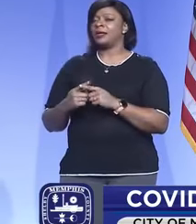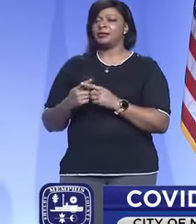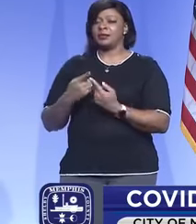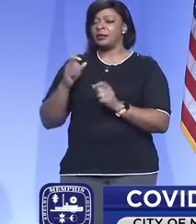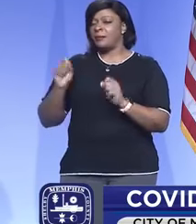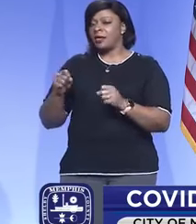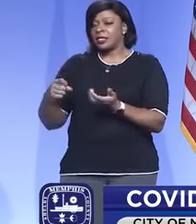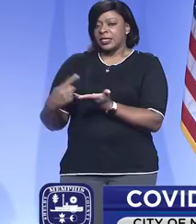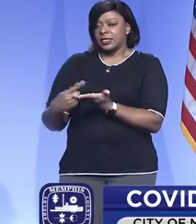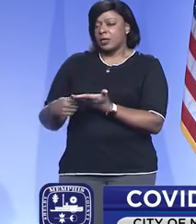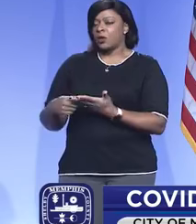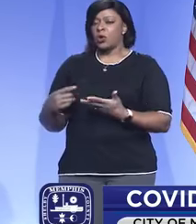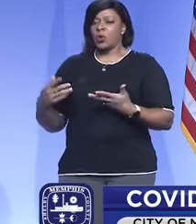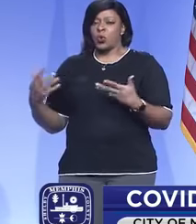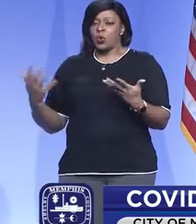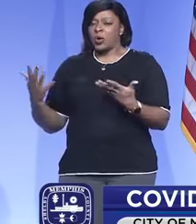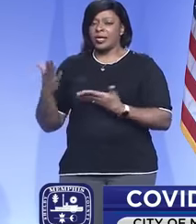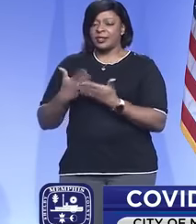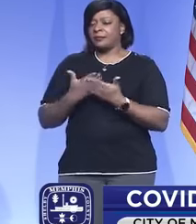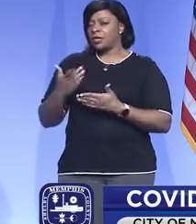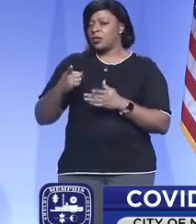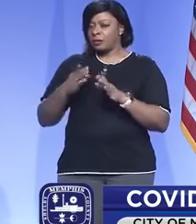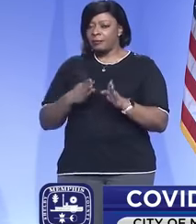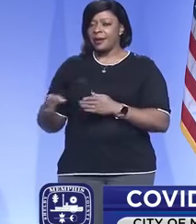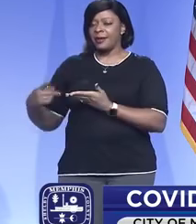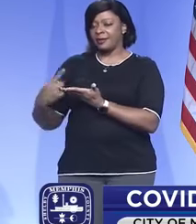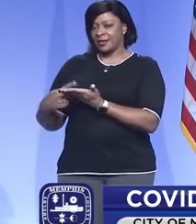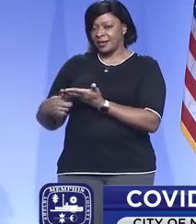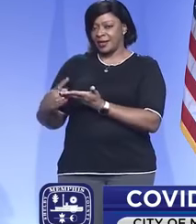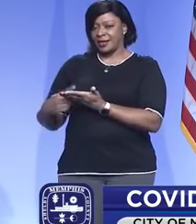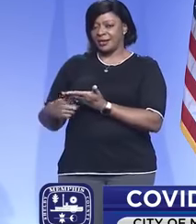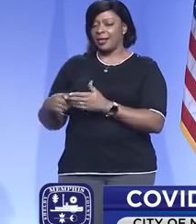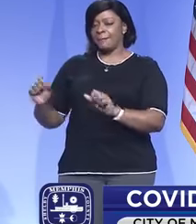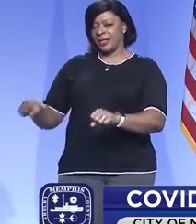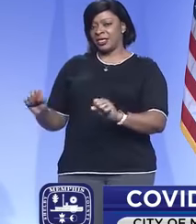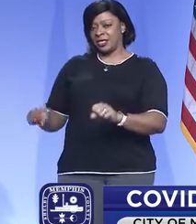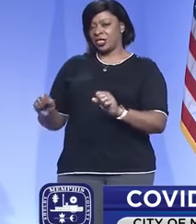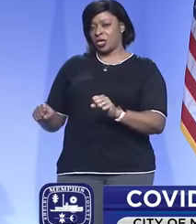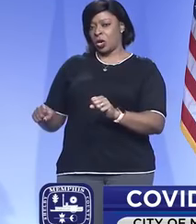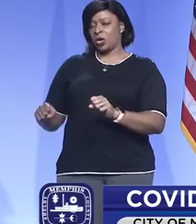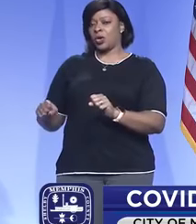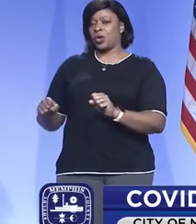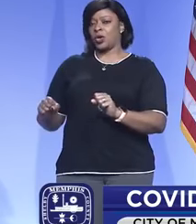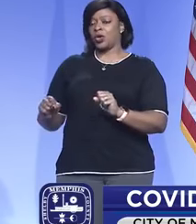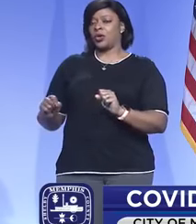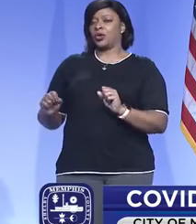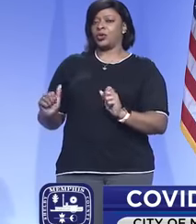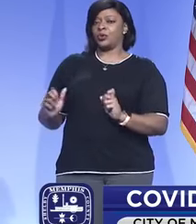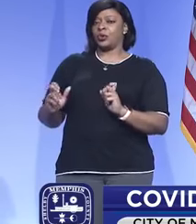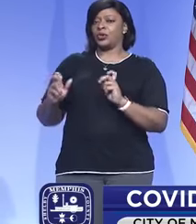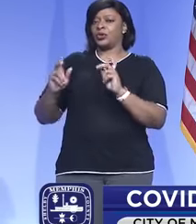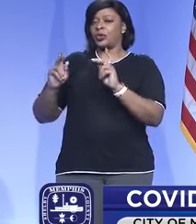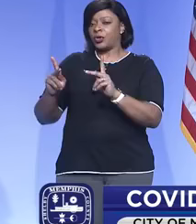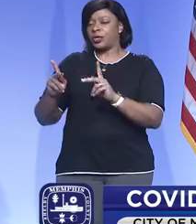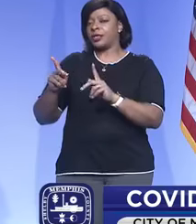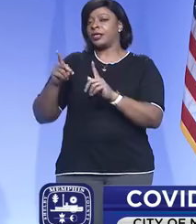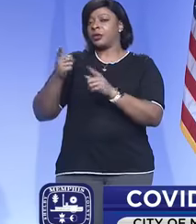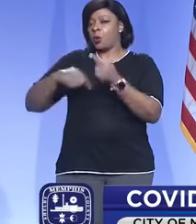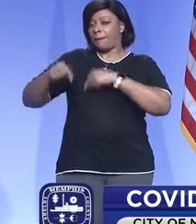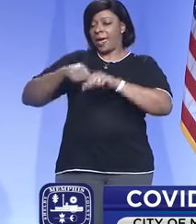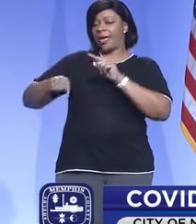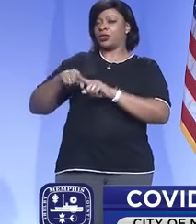potentially of what are some of the things you all are discussing of potentially returning in terms of restrictions?